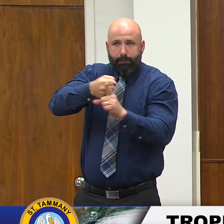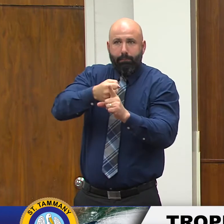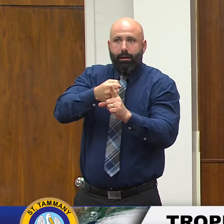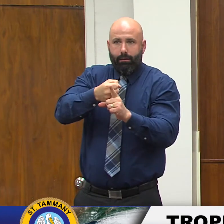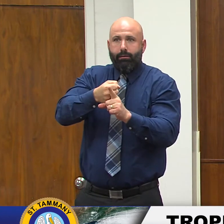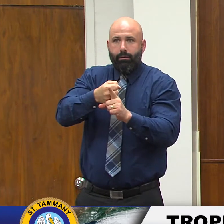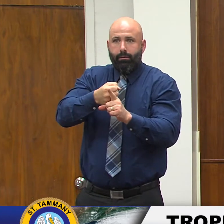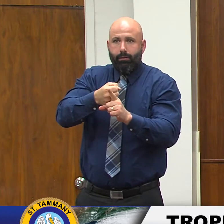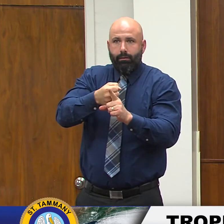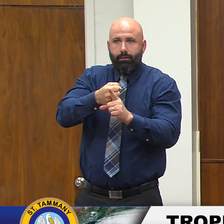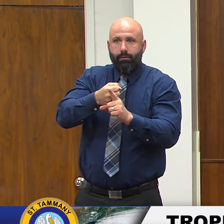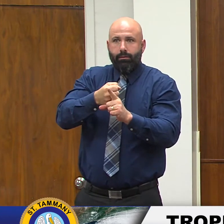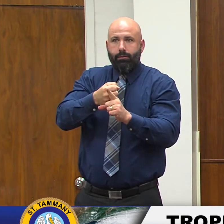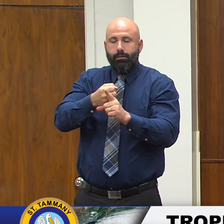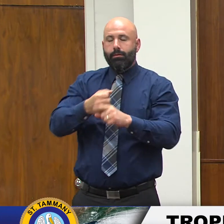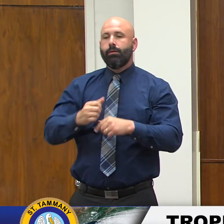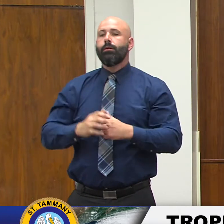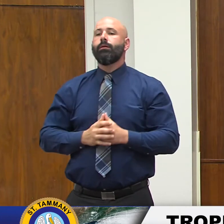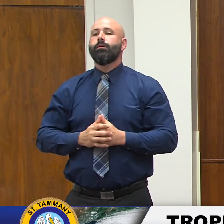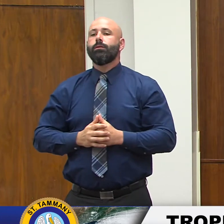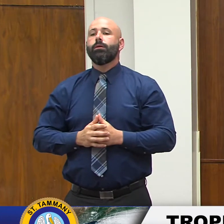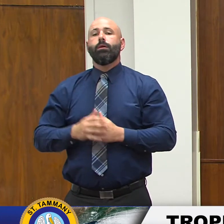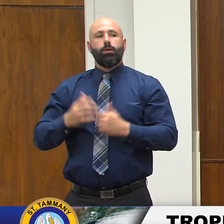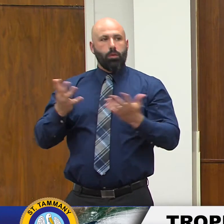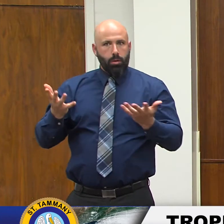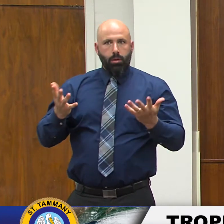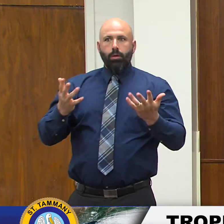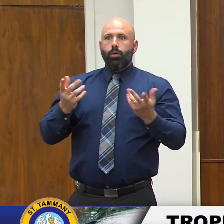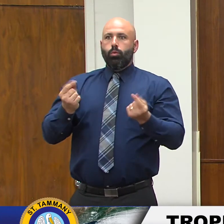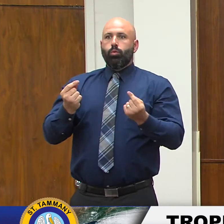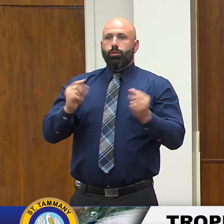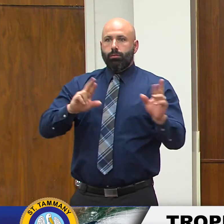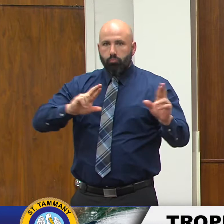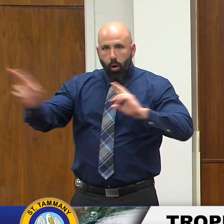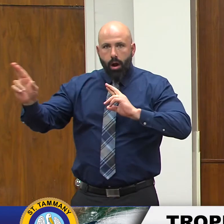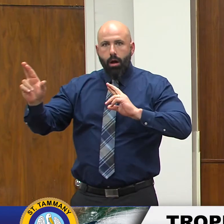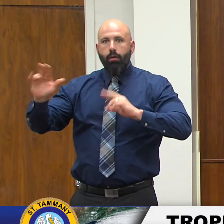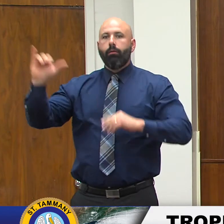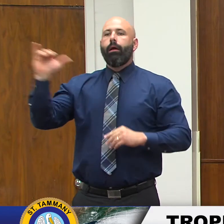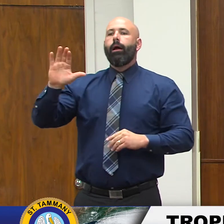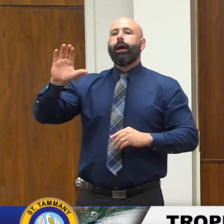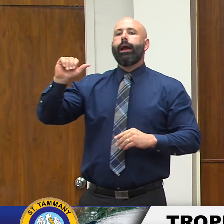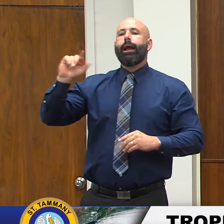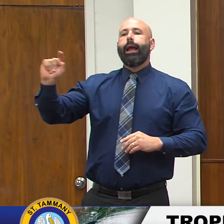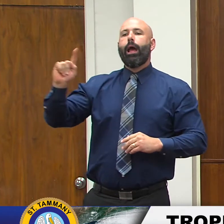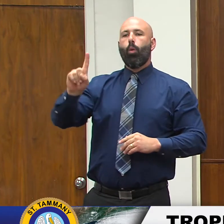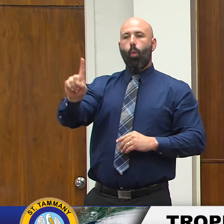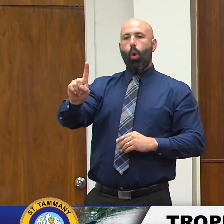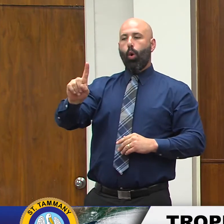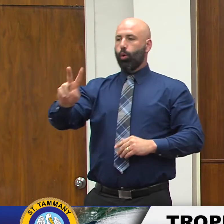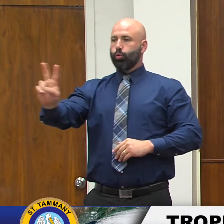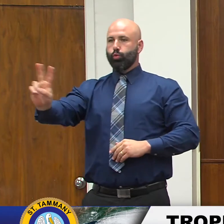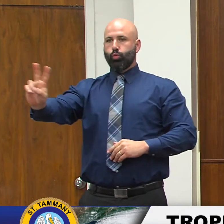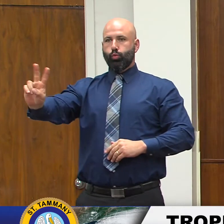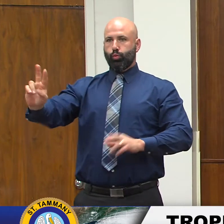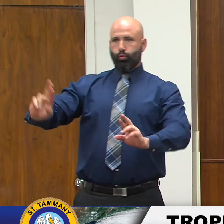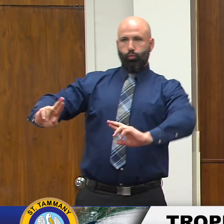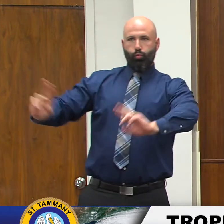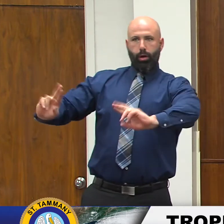expect so let's prepare as if it's a cat one cat two and hope for